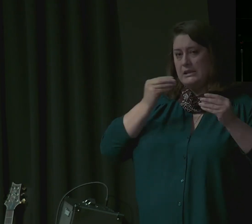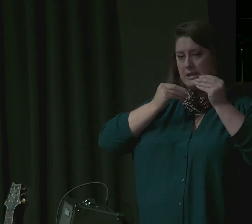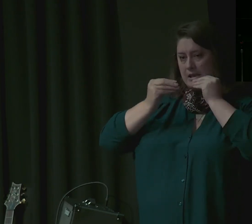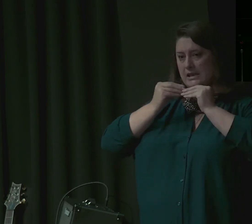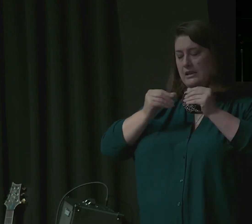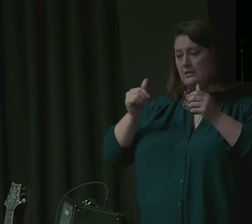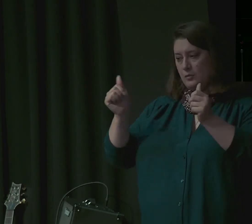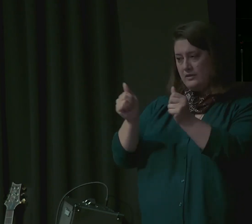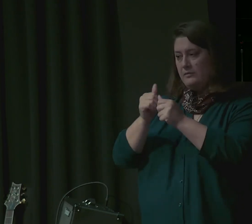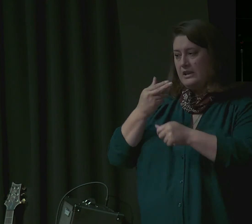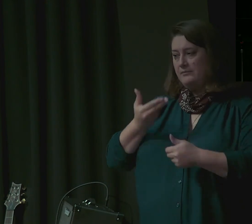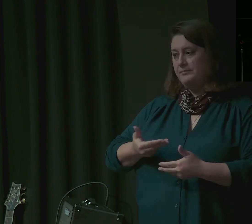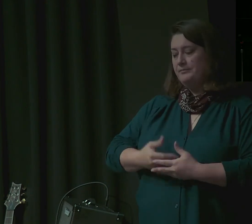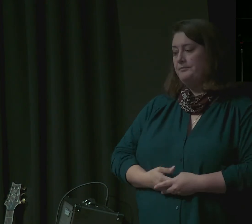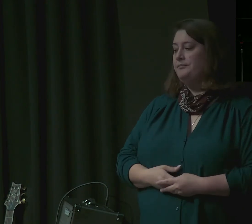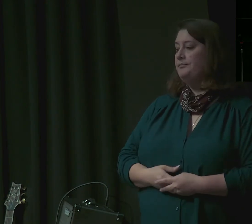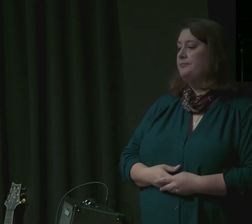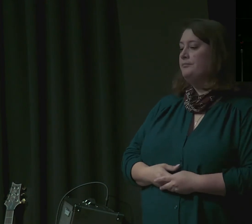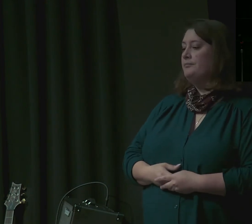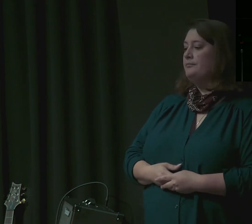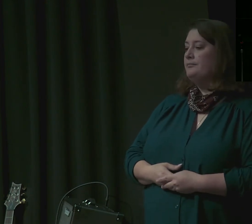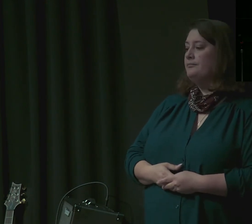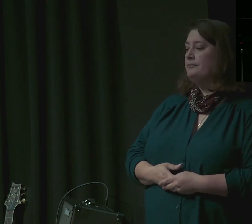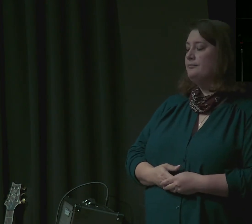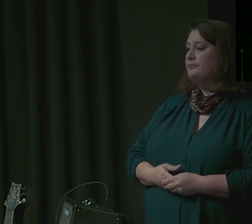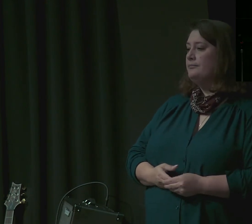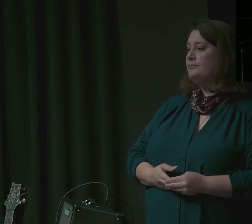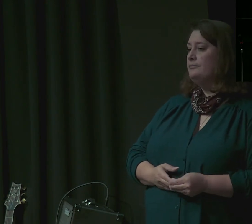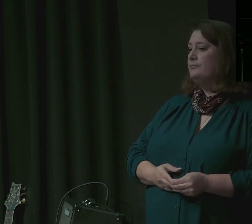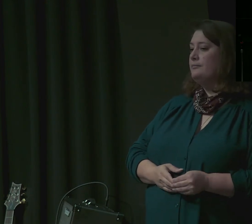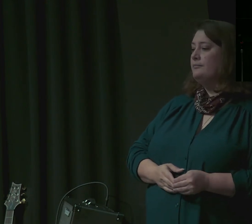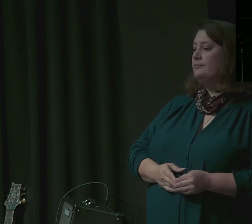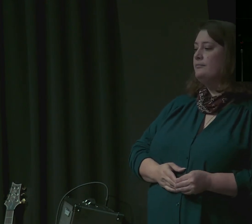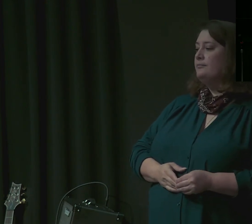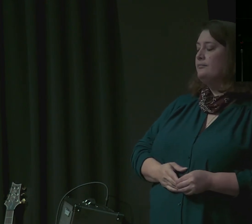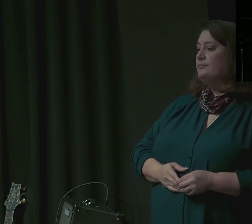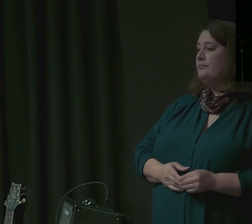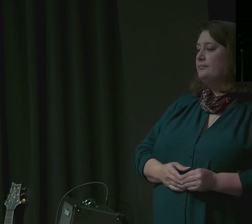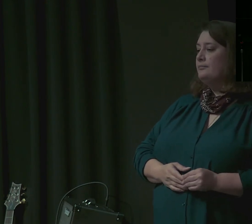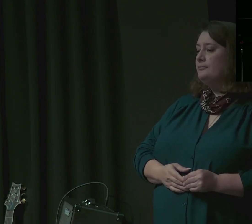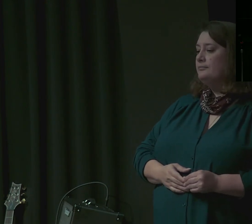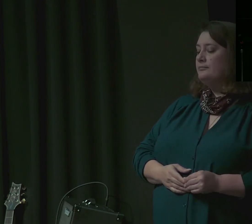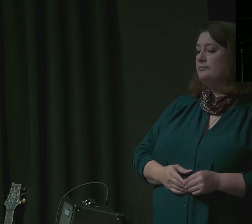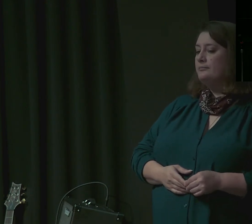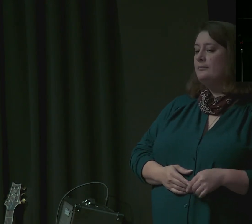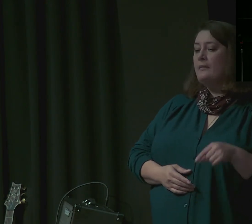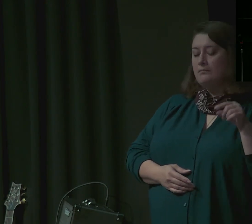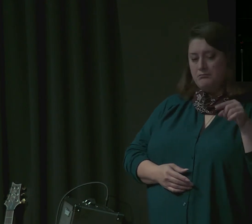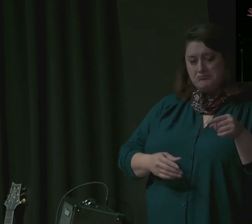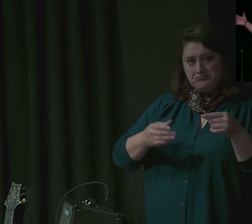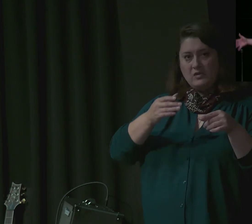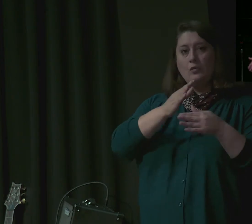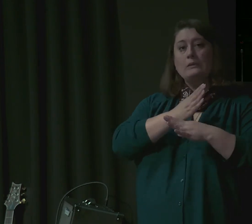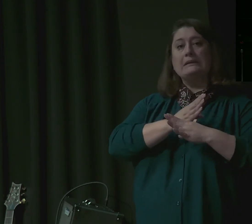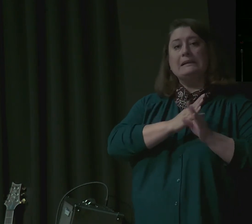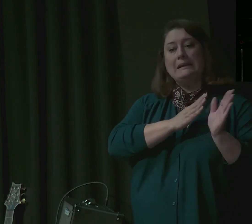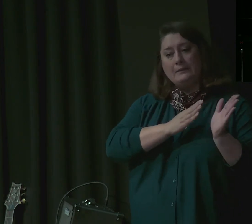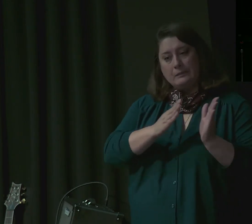men to Joseph's house. So he plans to meet them once again, not in a public space